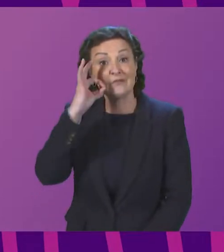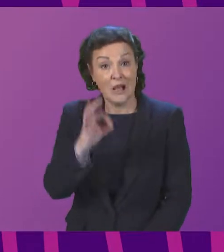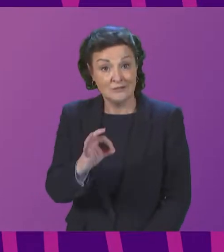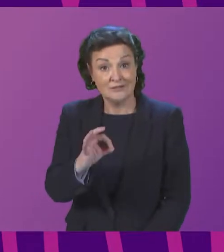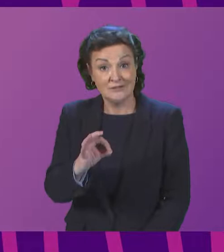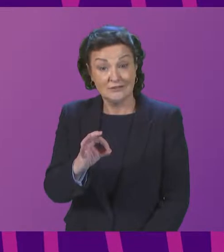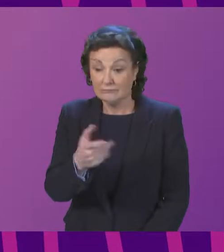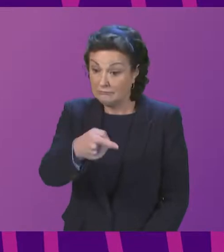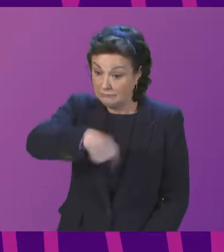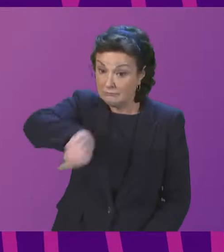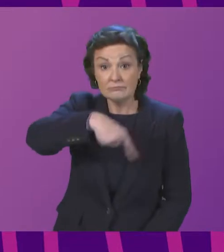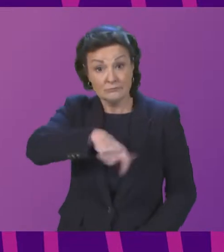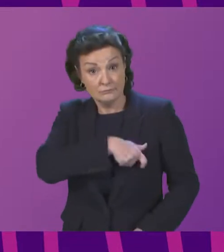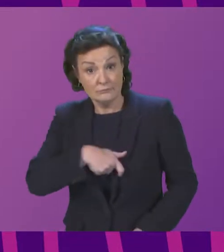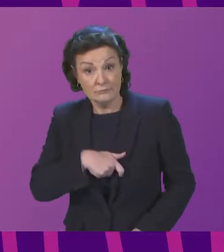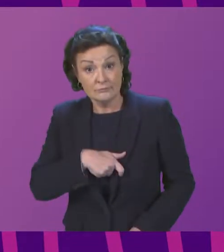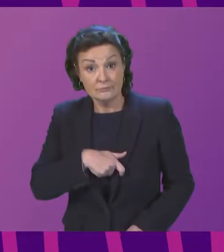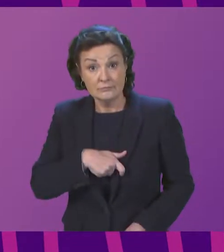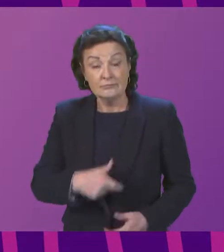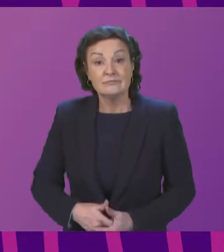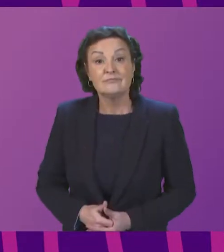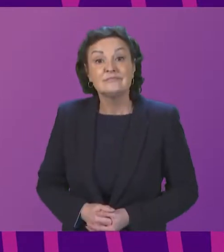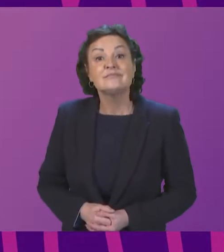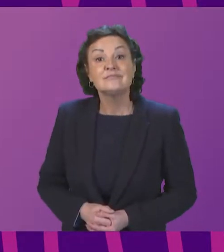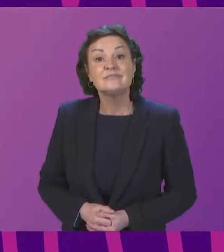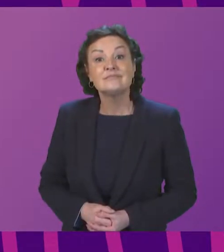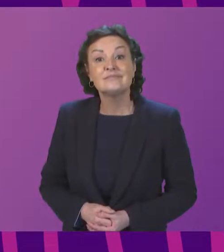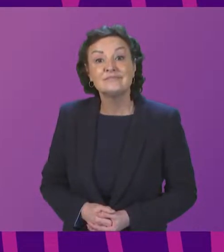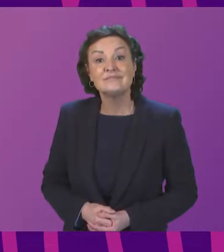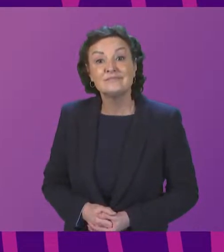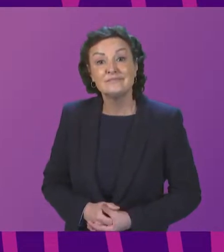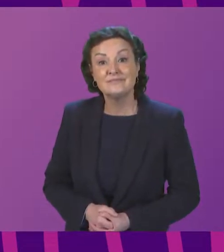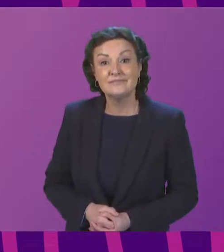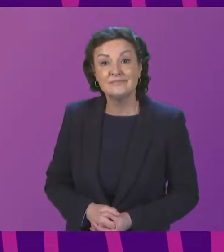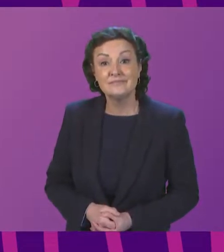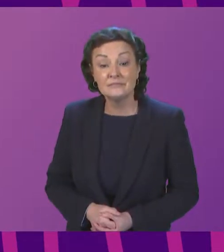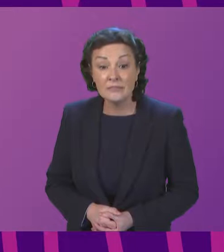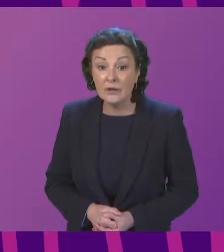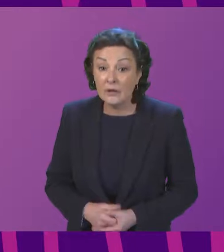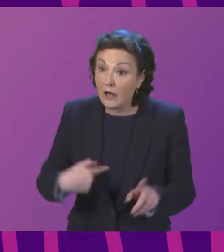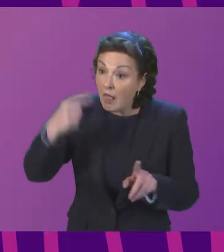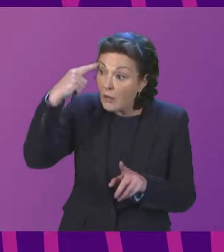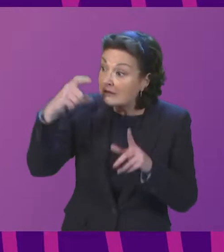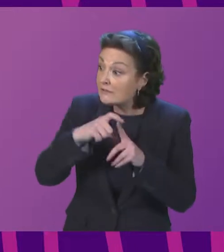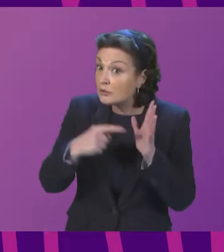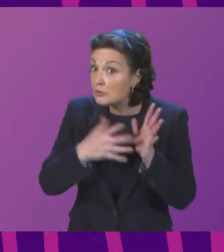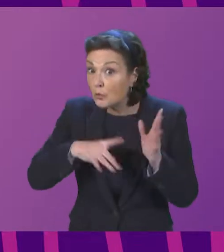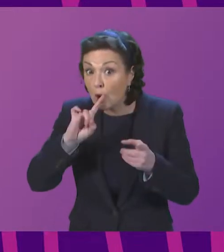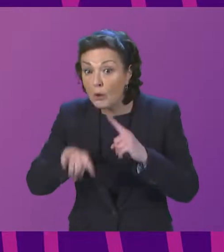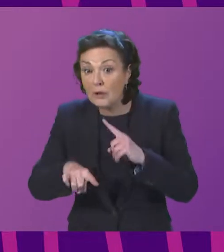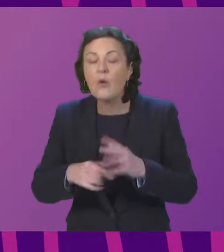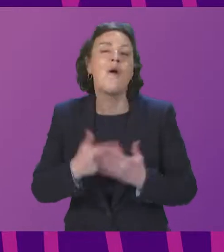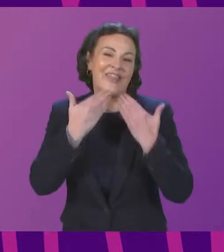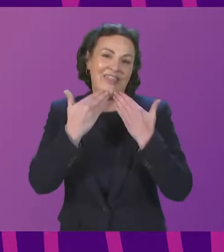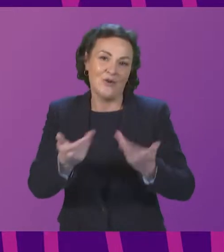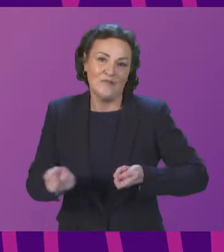committee who would wish to comment. I thought David Torrance. Thank you